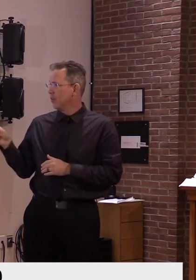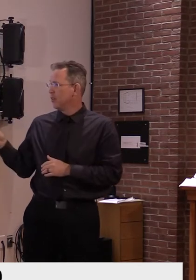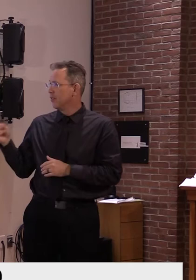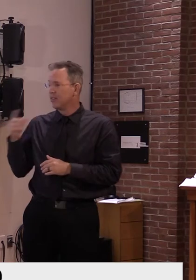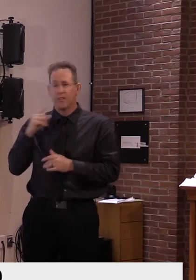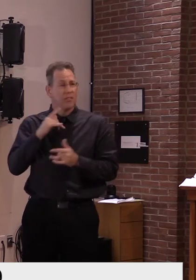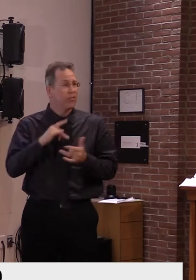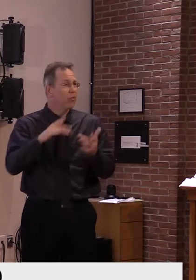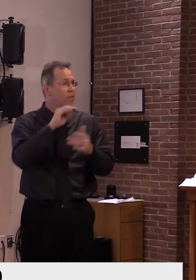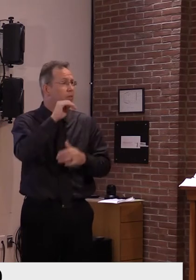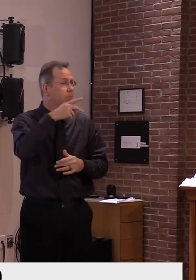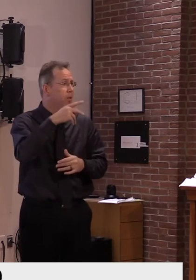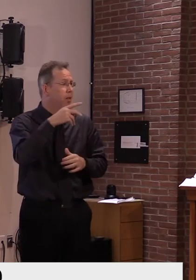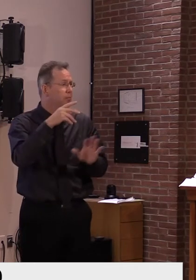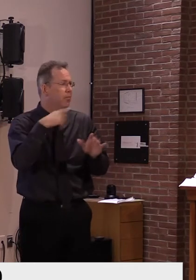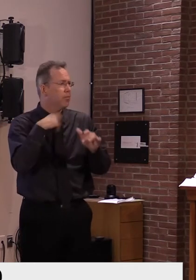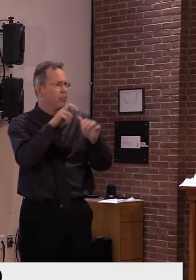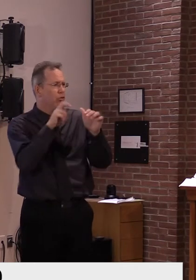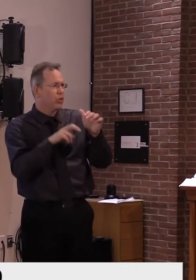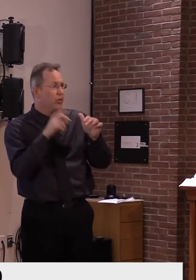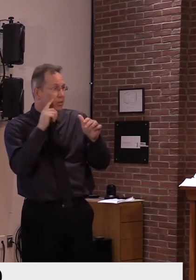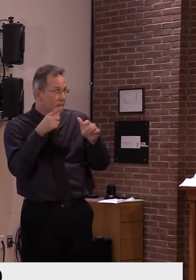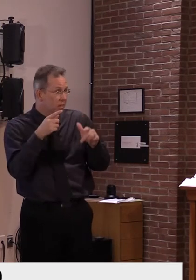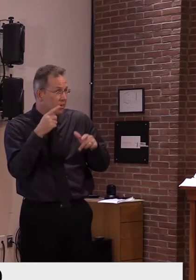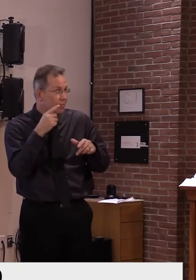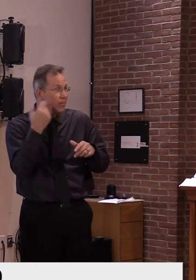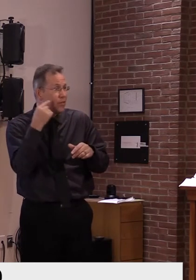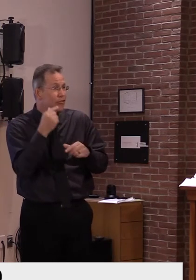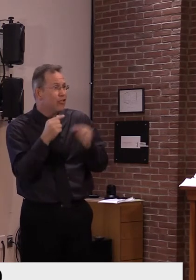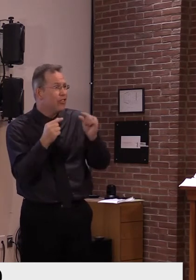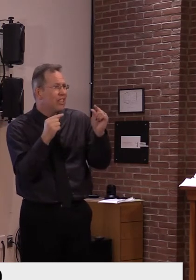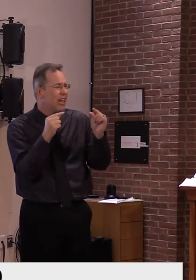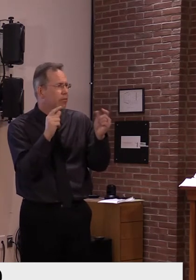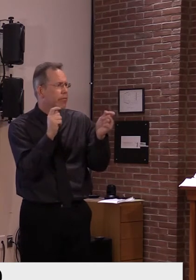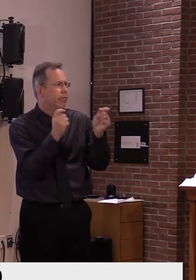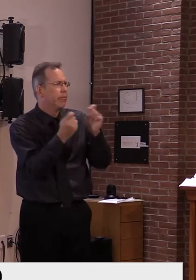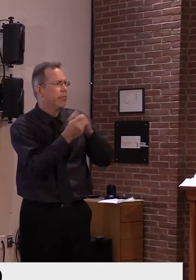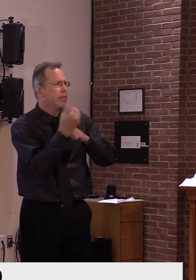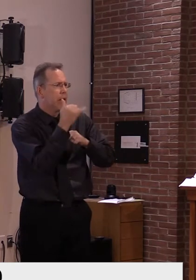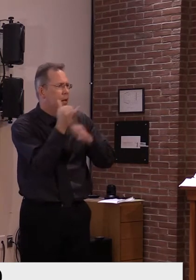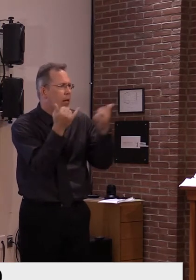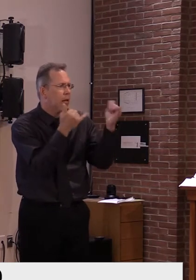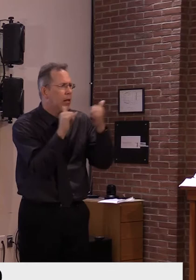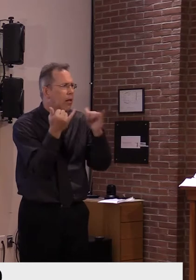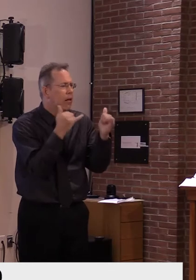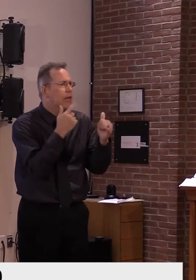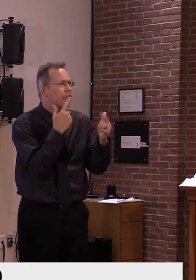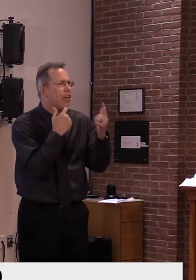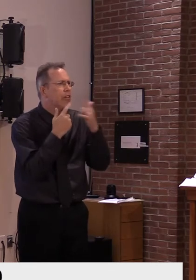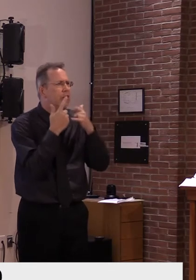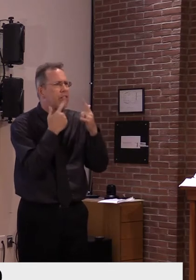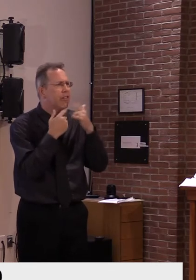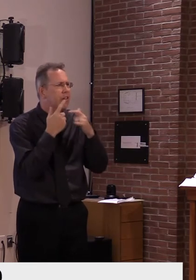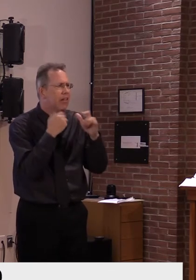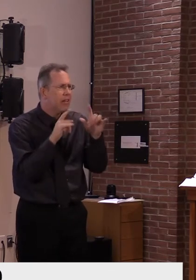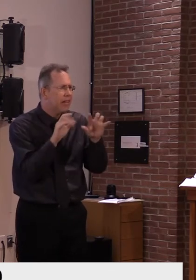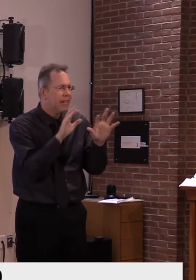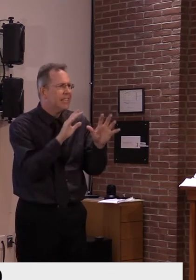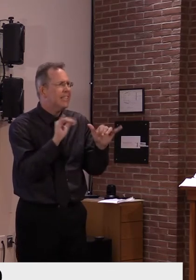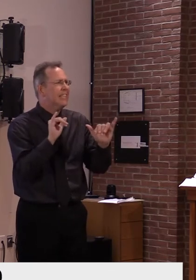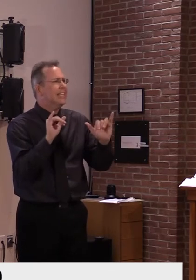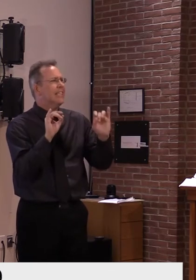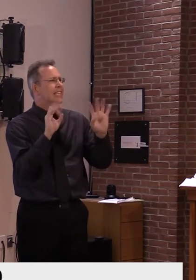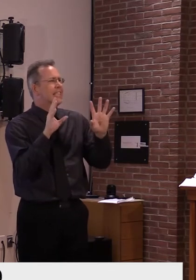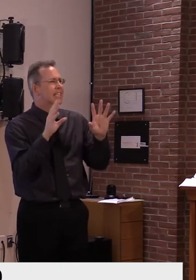Only two counties have improved. 15 counties worsened. Now only 880,000 people are